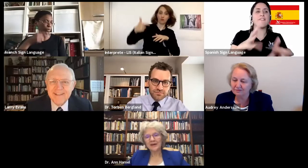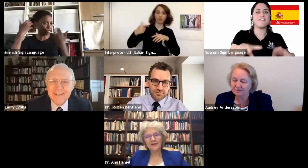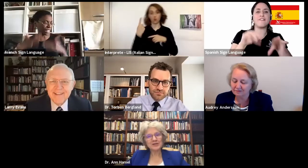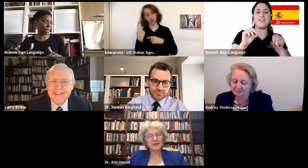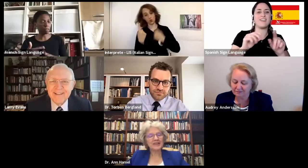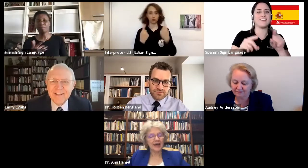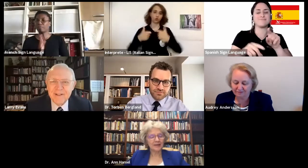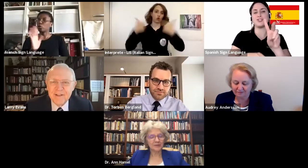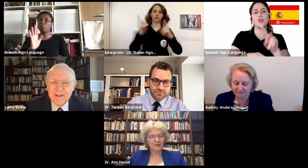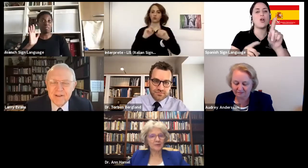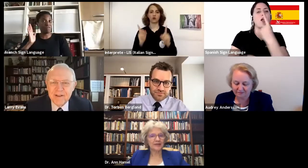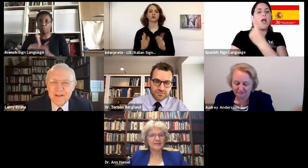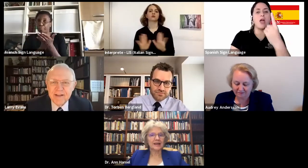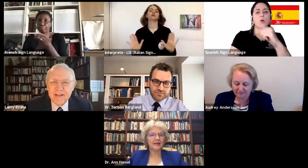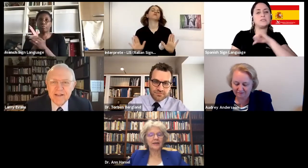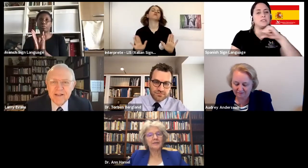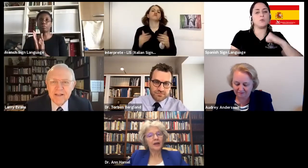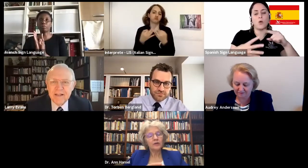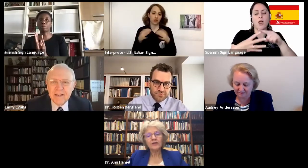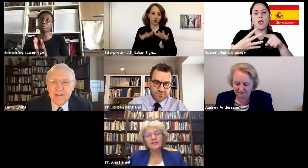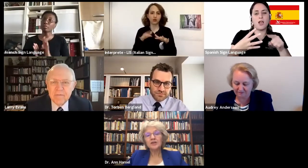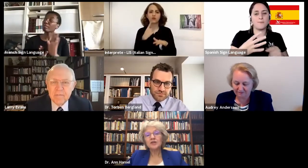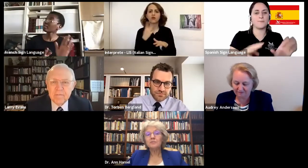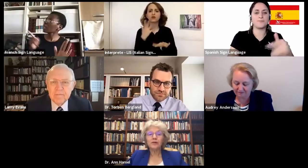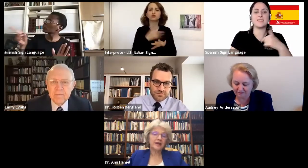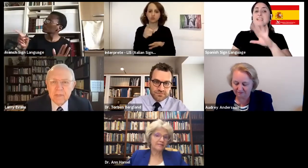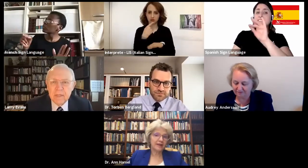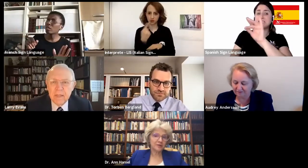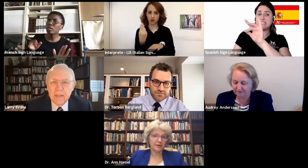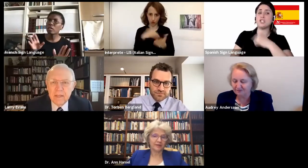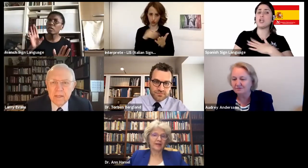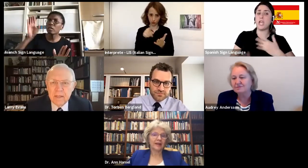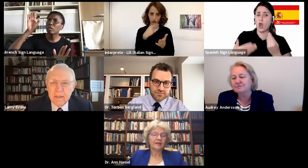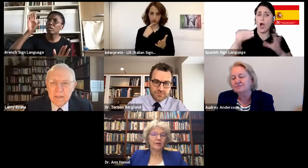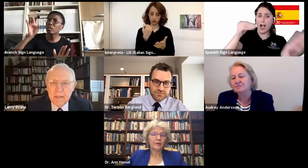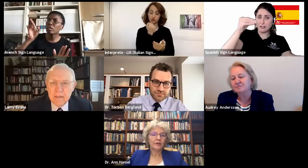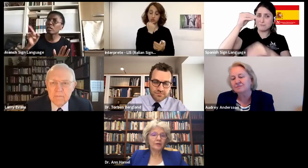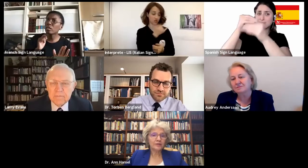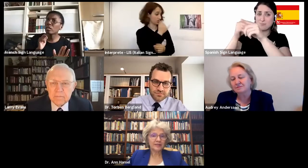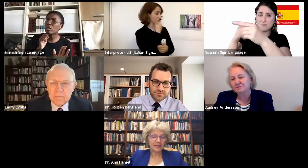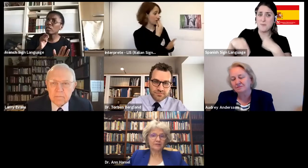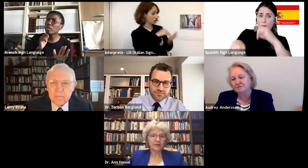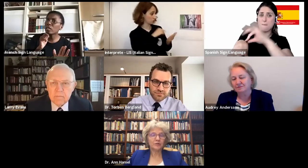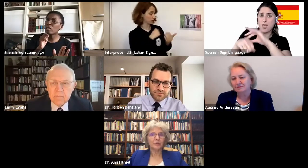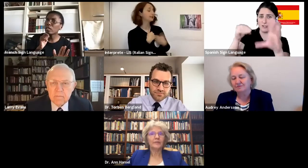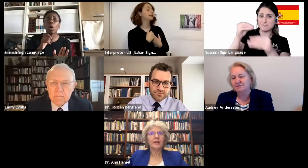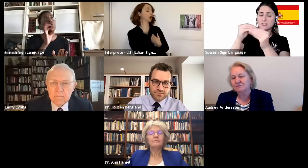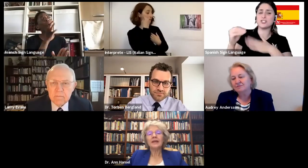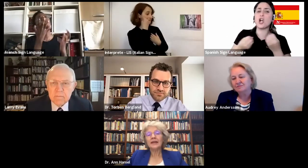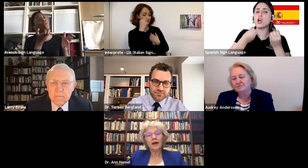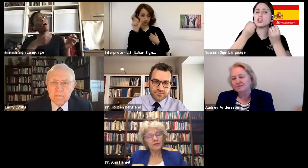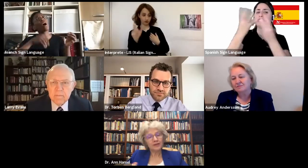Yes. And I just want to add to what Torben is saying that grief is also multifactorial. You know, when you lose an individual,